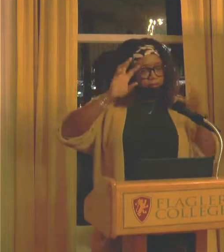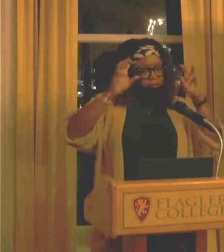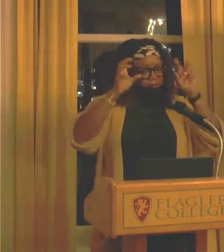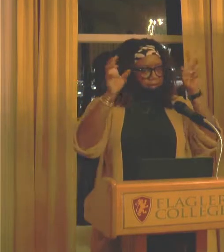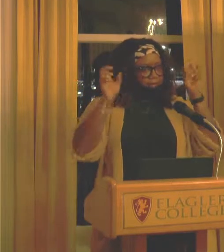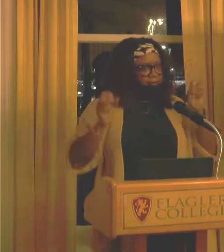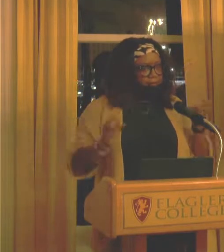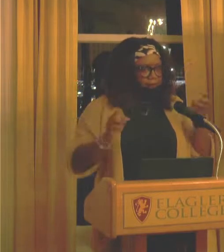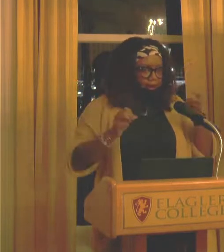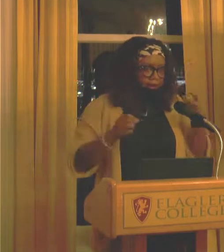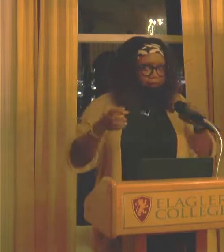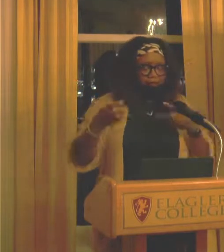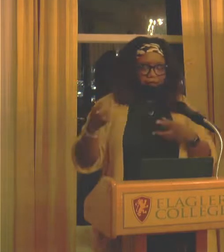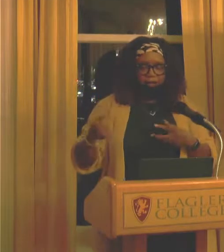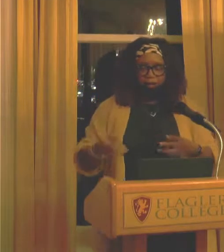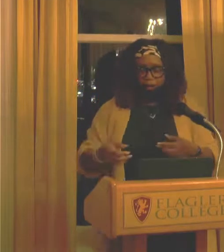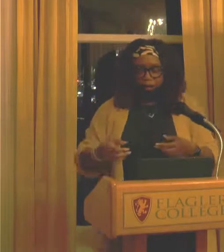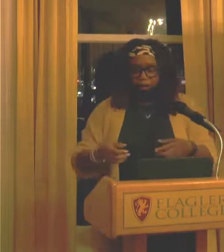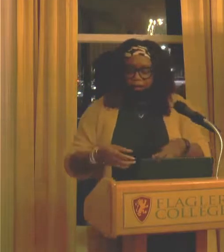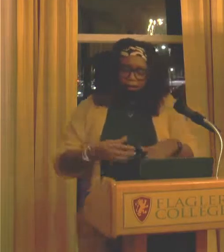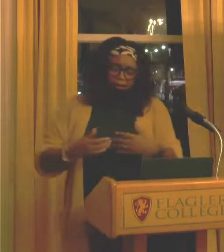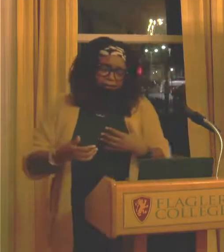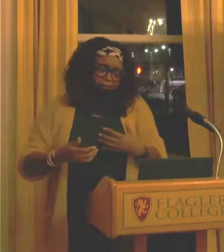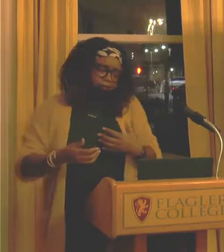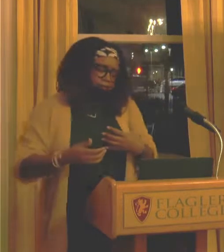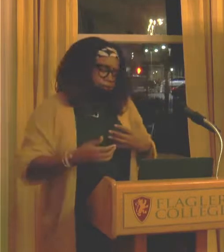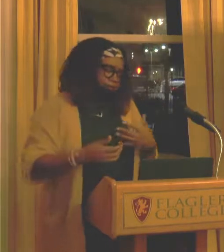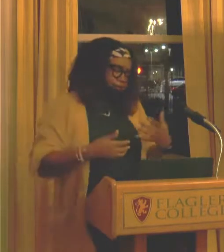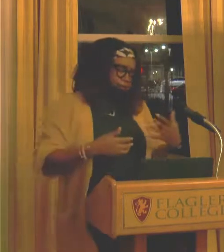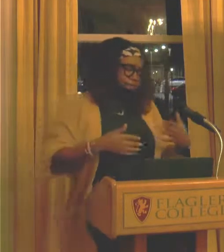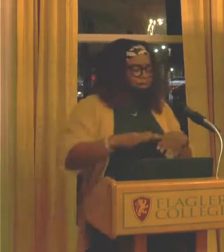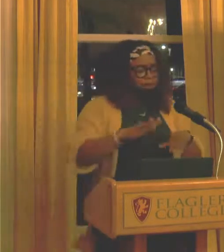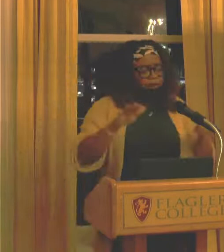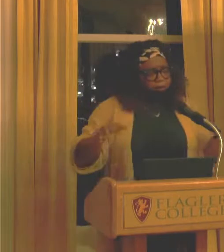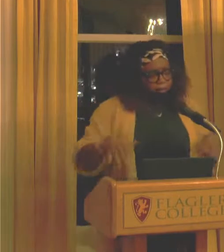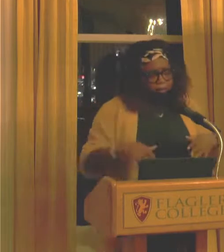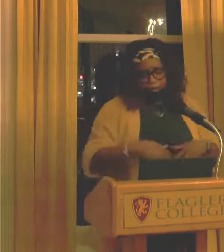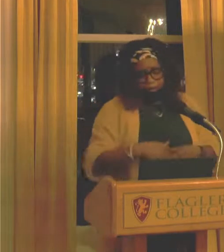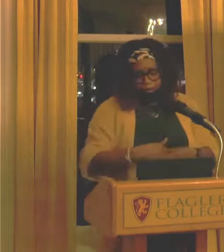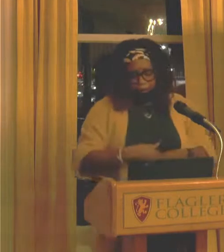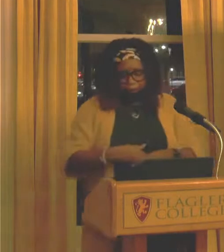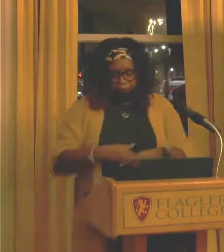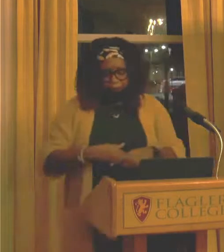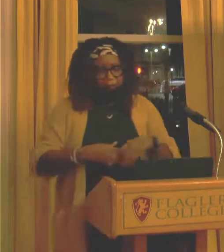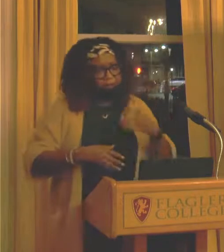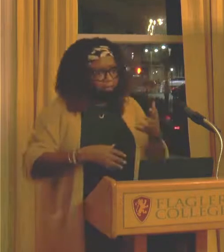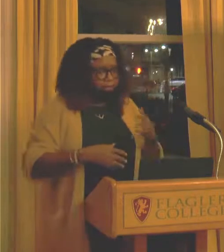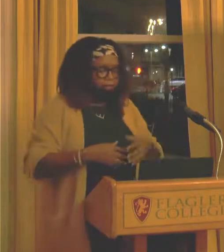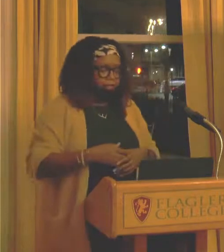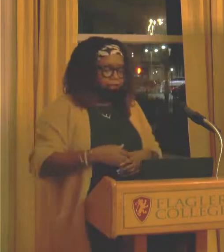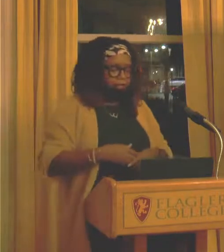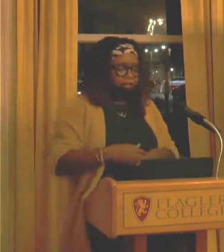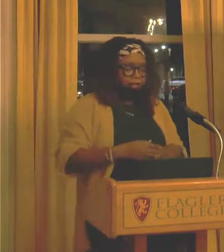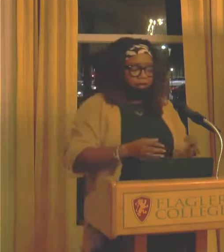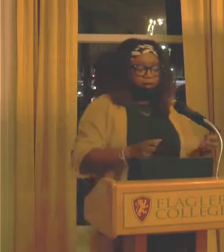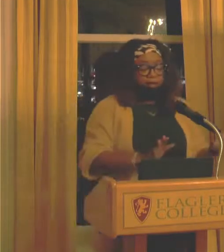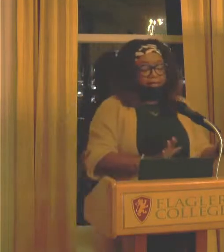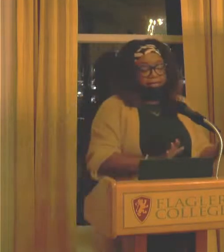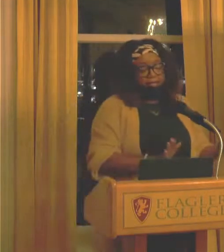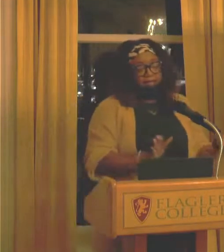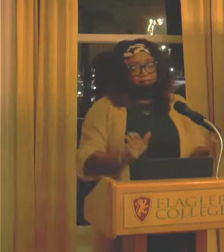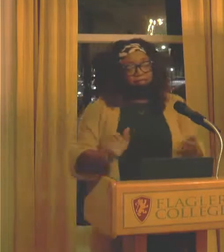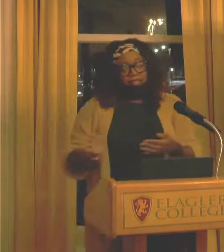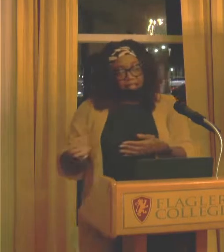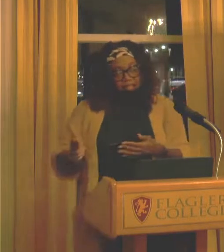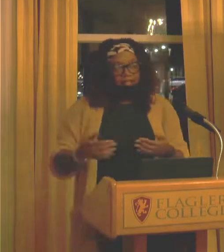that kind of define, have defined who we are. And it's not all negative. Most of it is, but, or